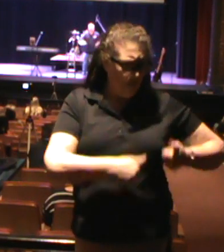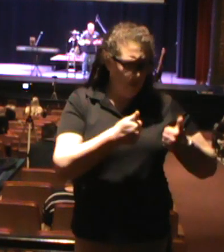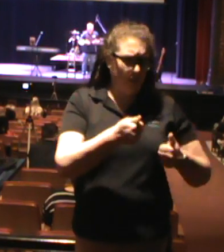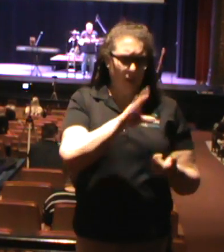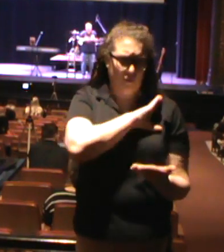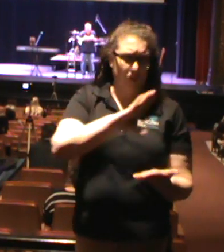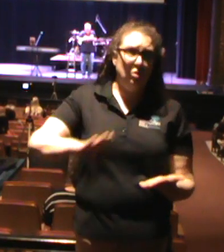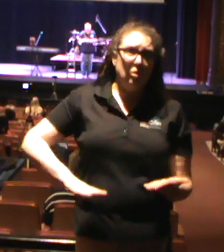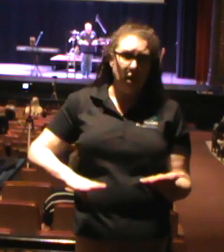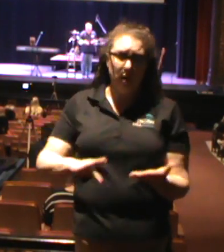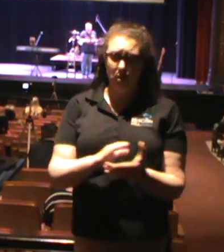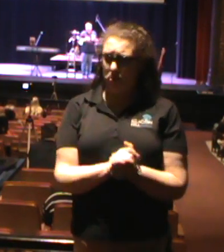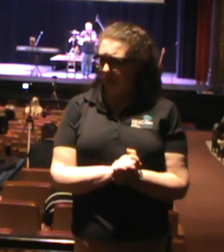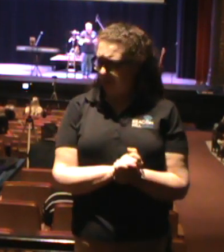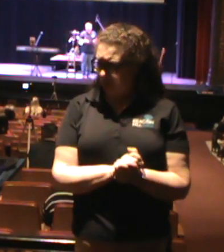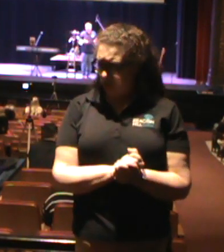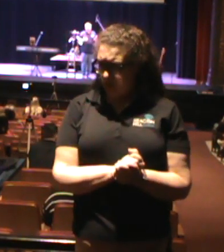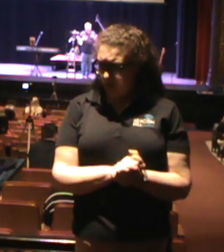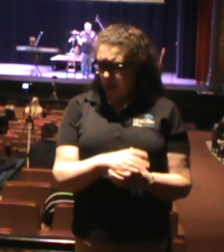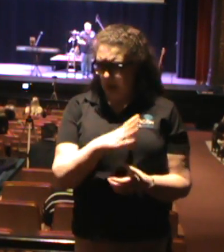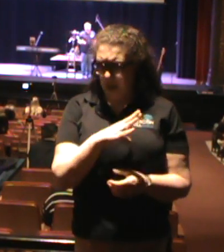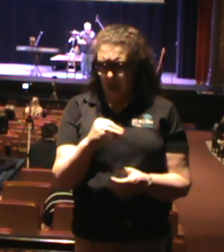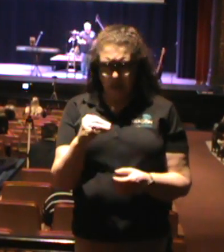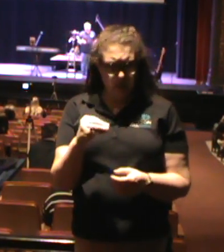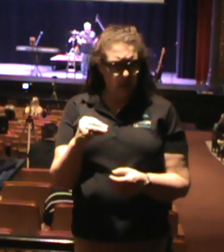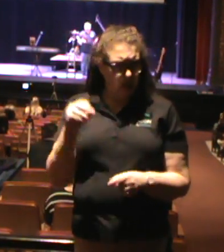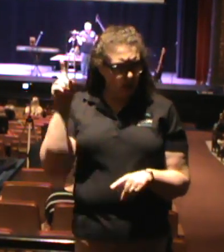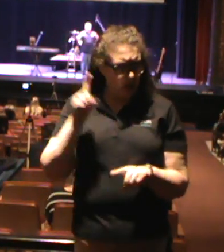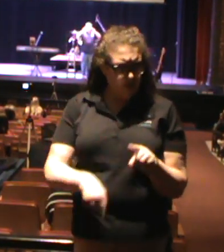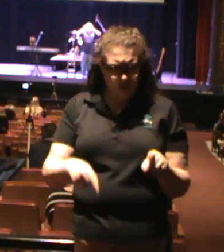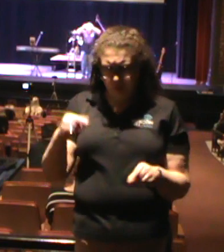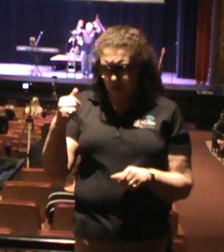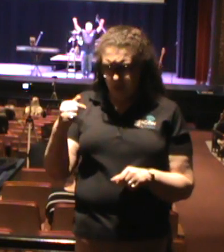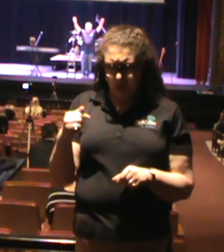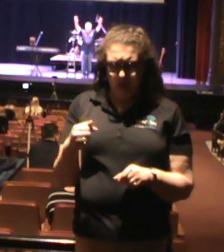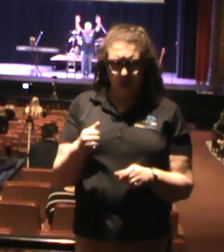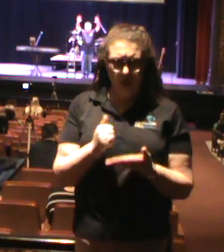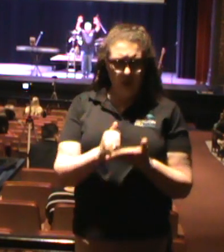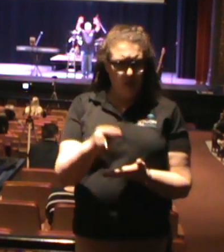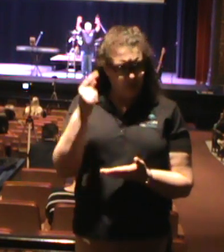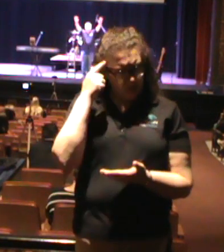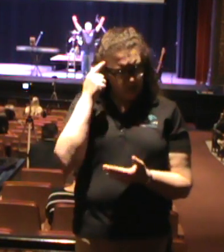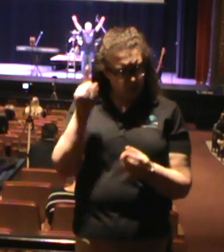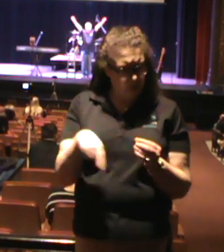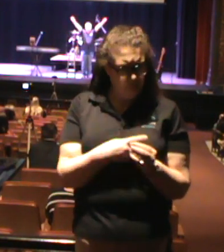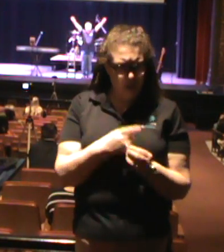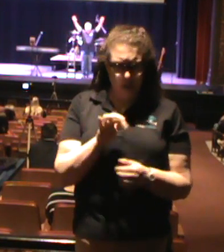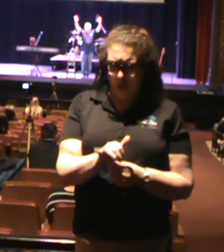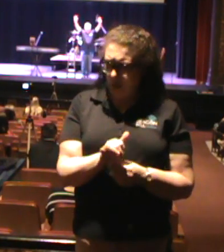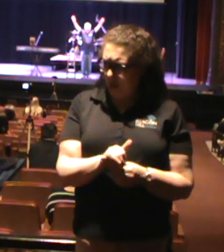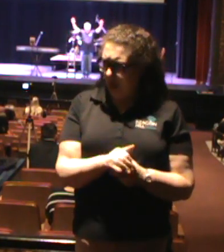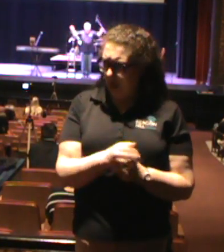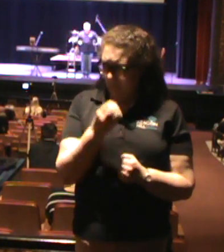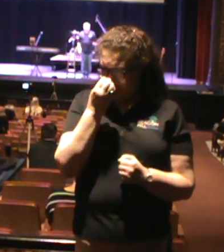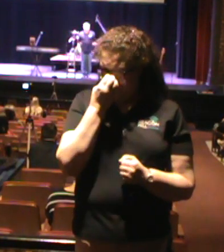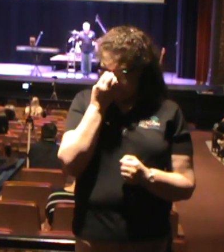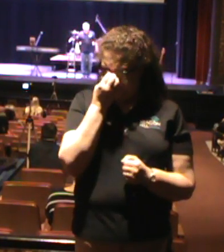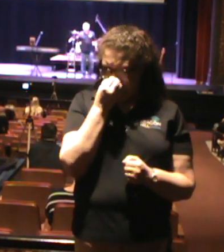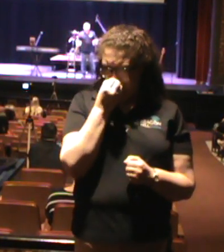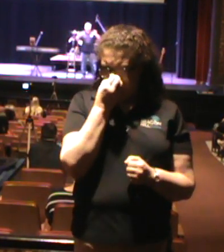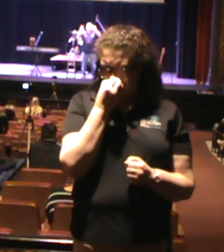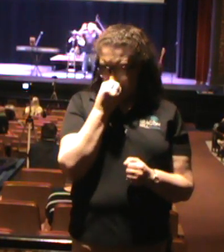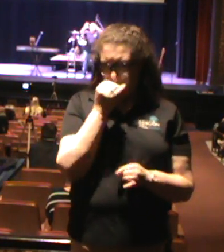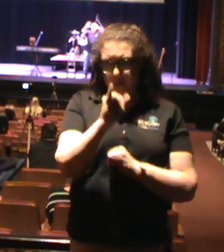Christ. And I couldn't help but think about when I was writing this about a board at the International Mission Board in Rockville,